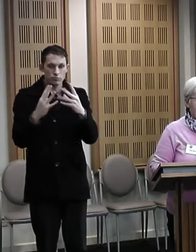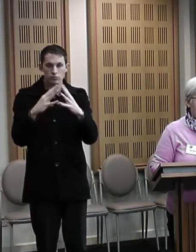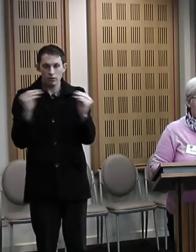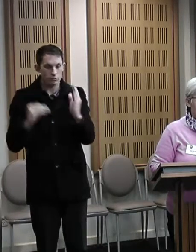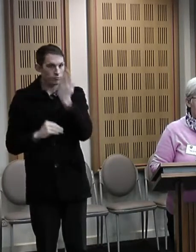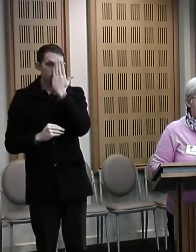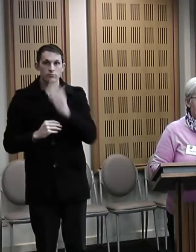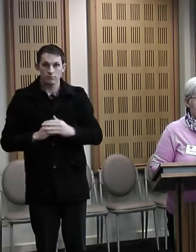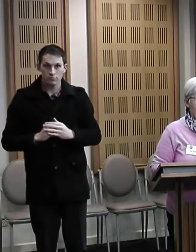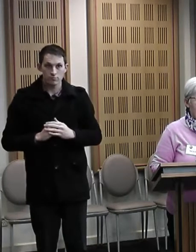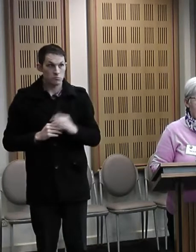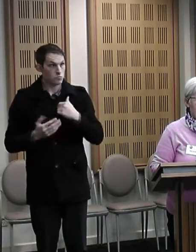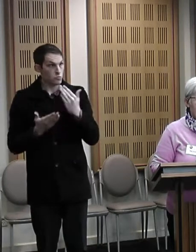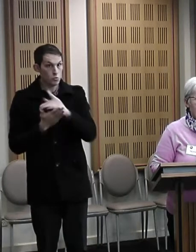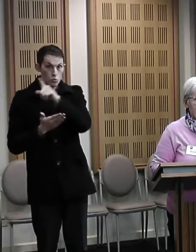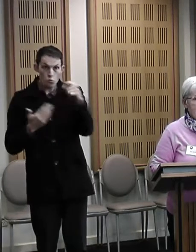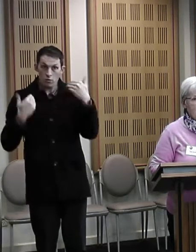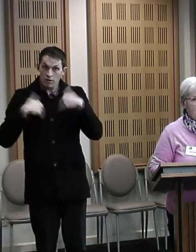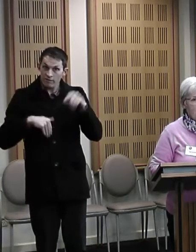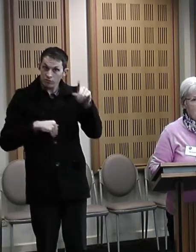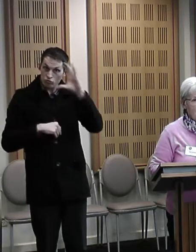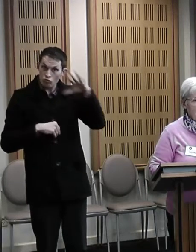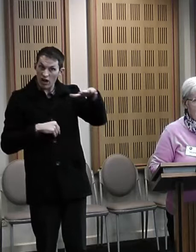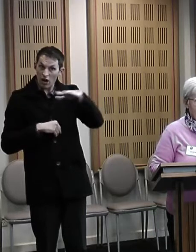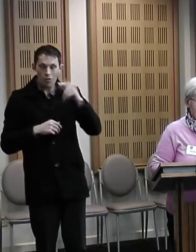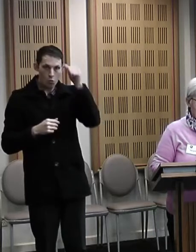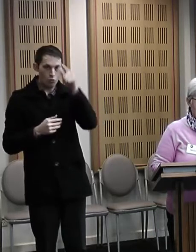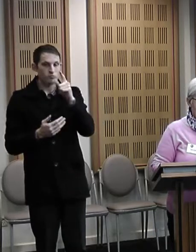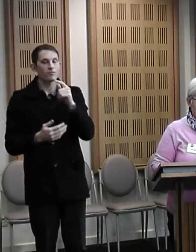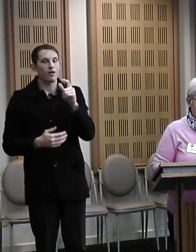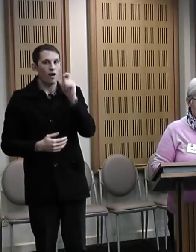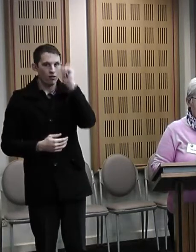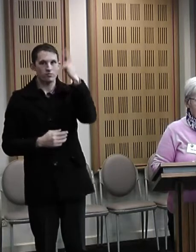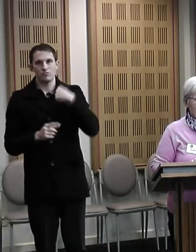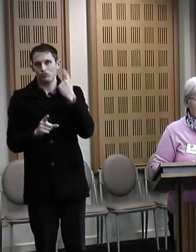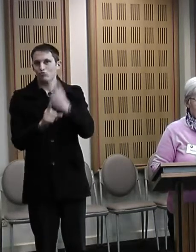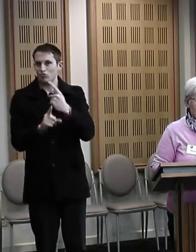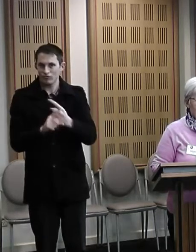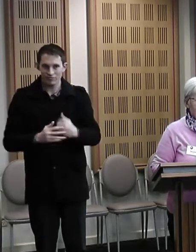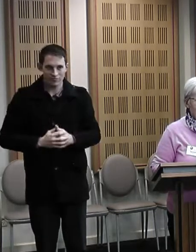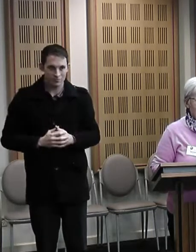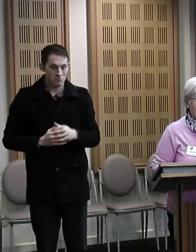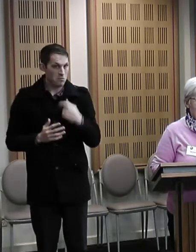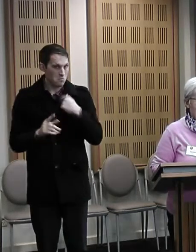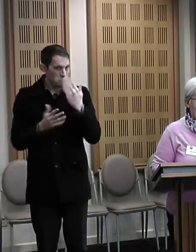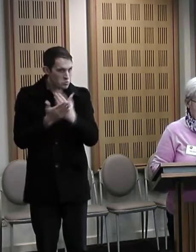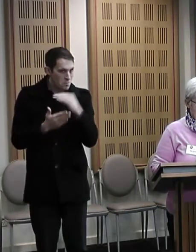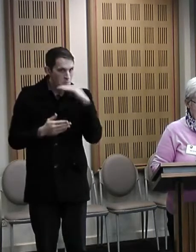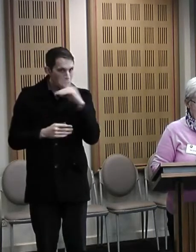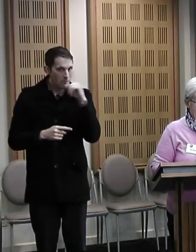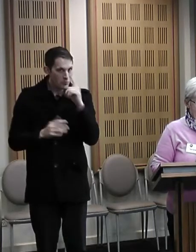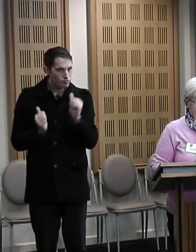And anyone here from a rural area will know exactly what I'm talking about. Or maybe even Melbourne people too at the moment.